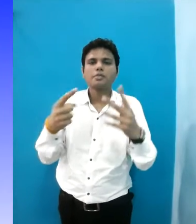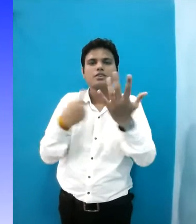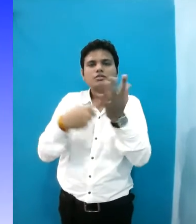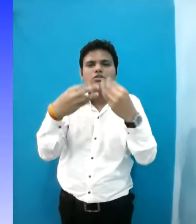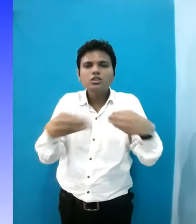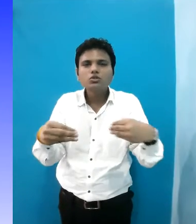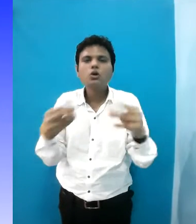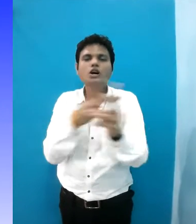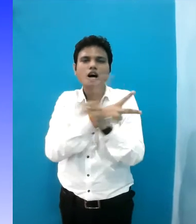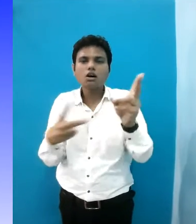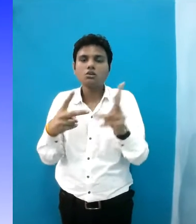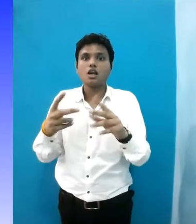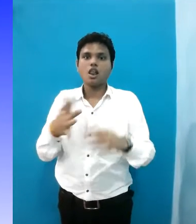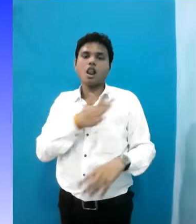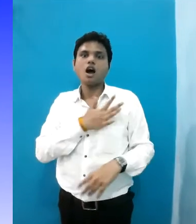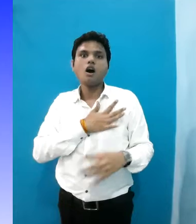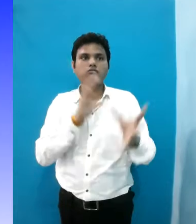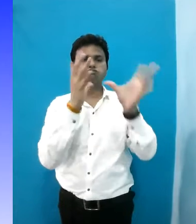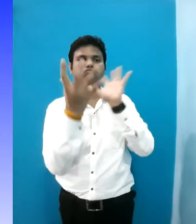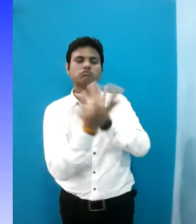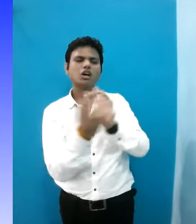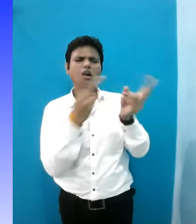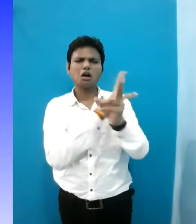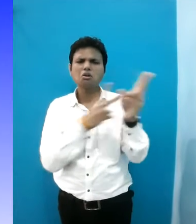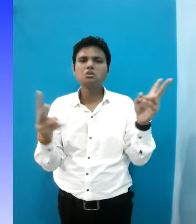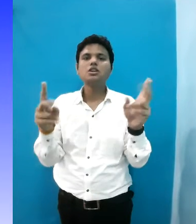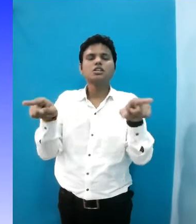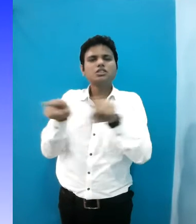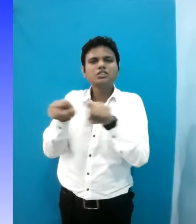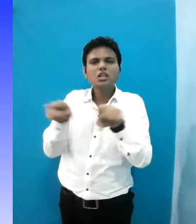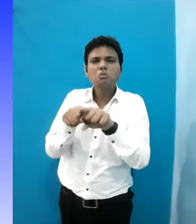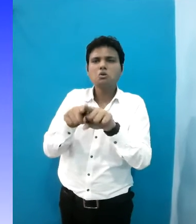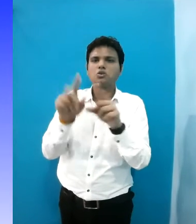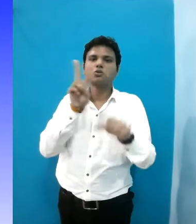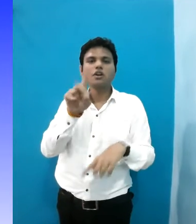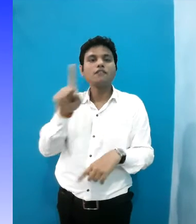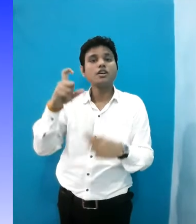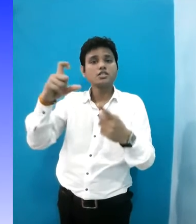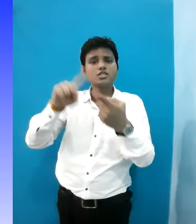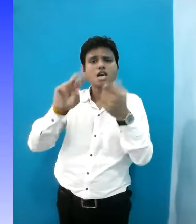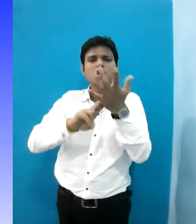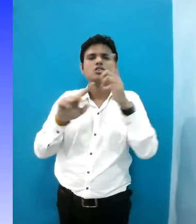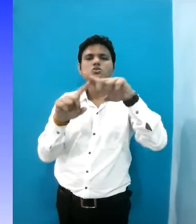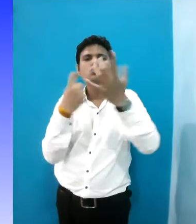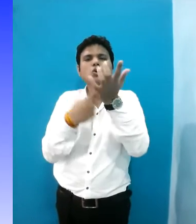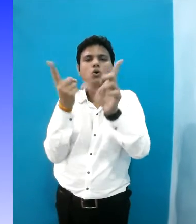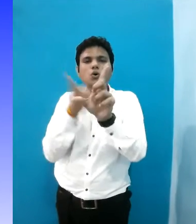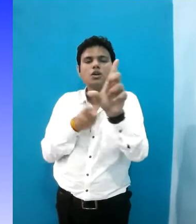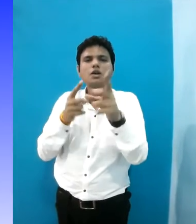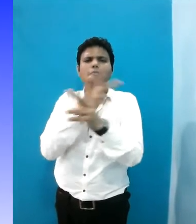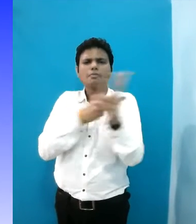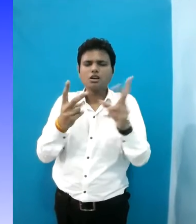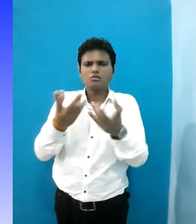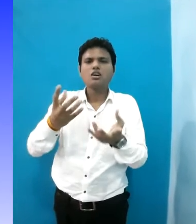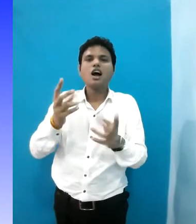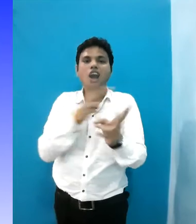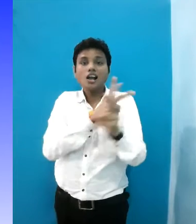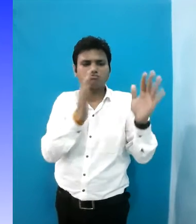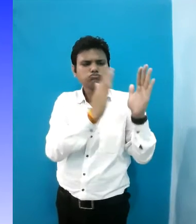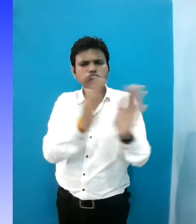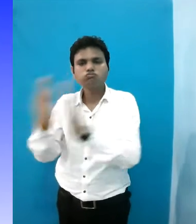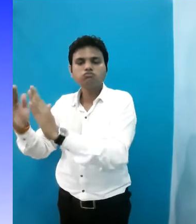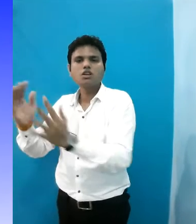of the resources that sustain life on Earth, which in turn is shaping the 21st century ethos, planning for mixed-use